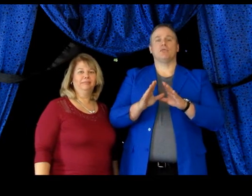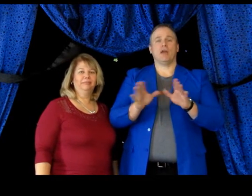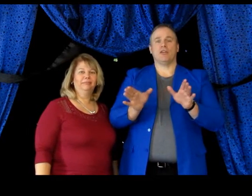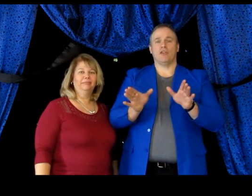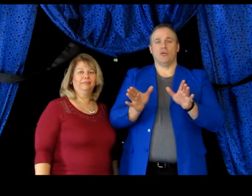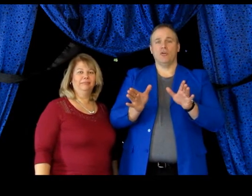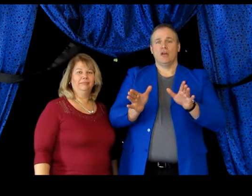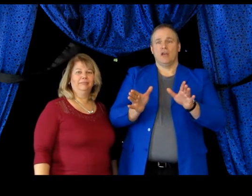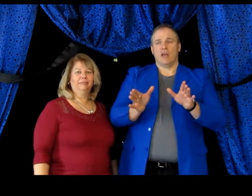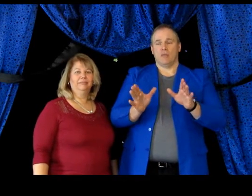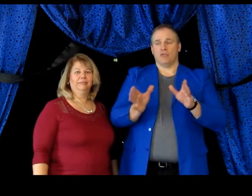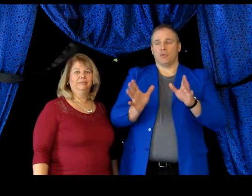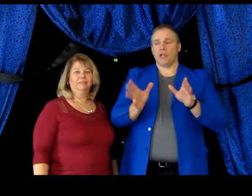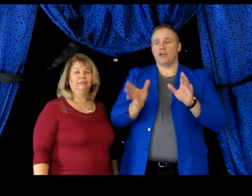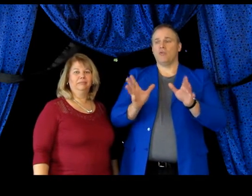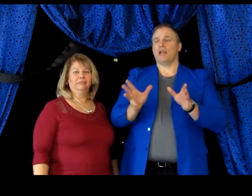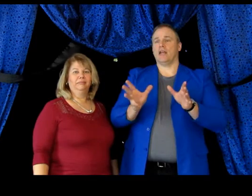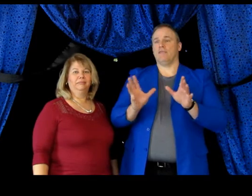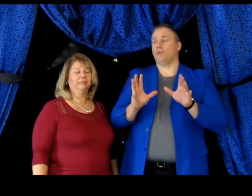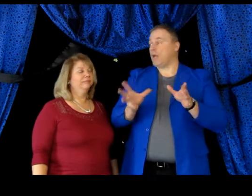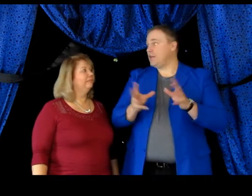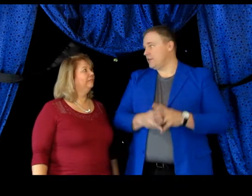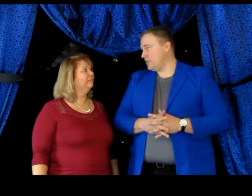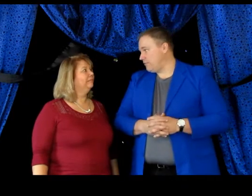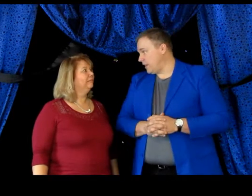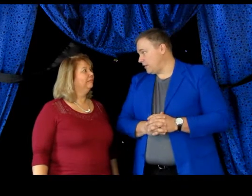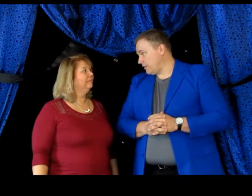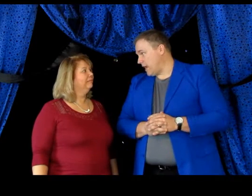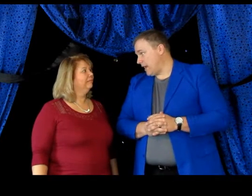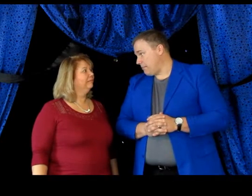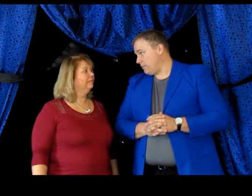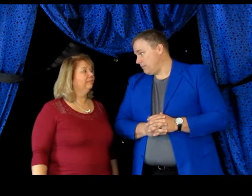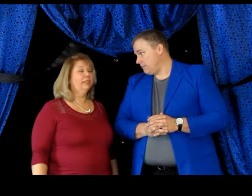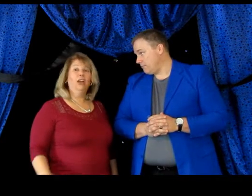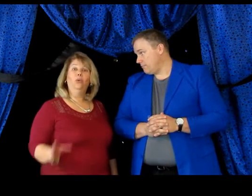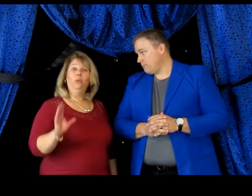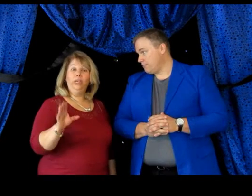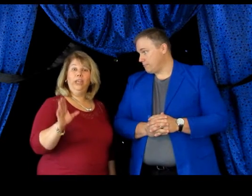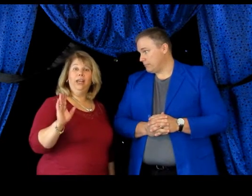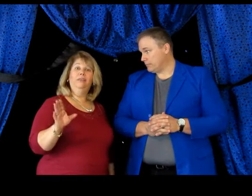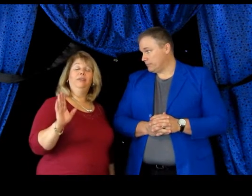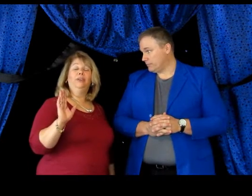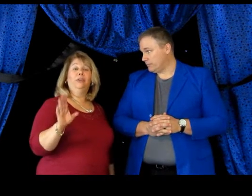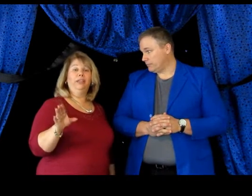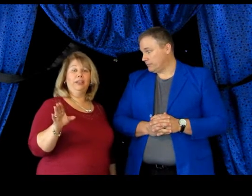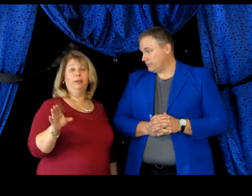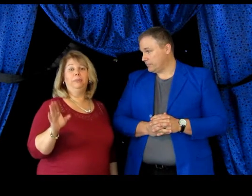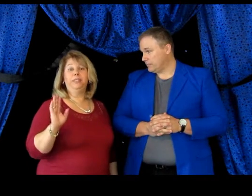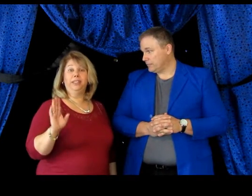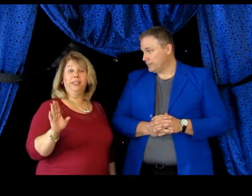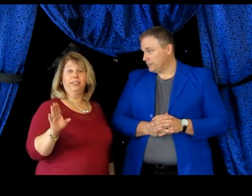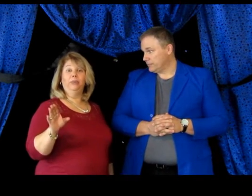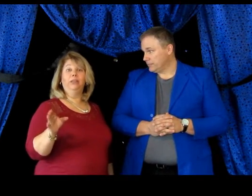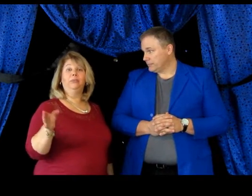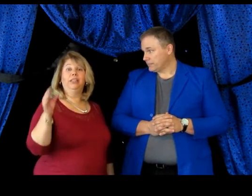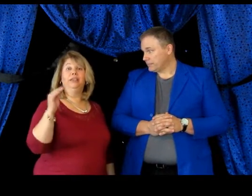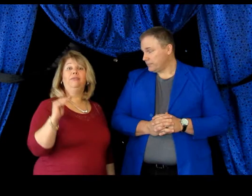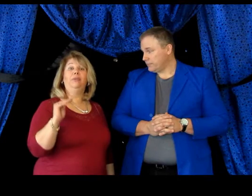right to you. And what's really cool, honey, if it rains, does the event not happen? We have great tarps and things that we can bring the event